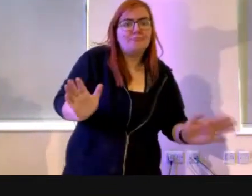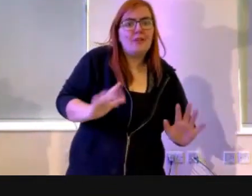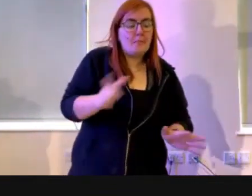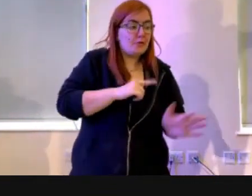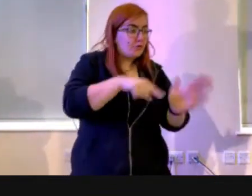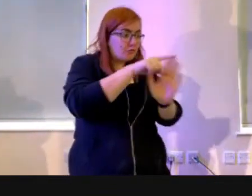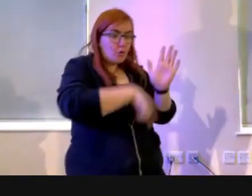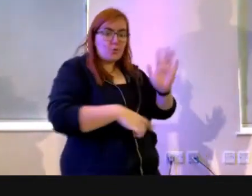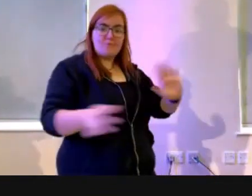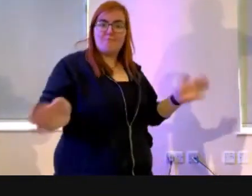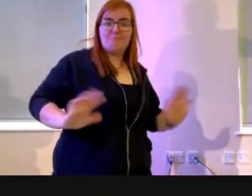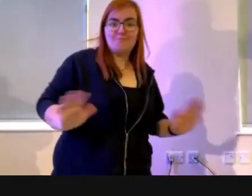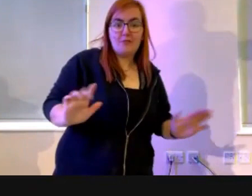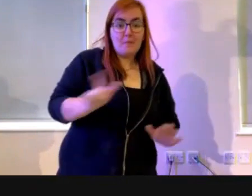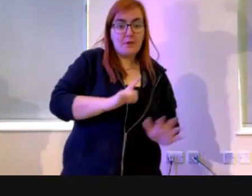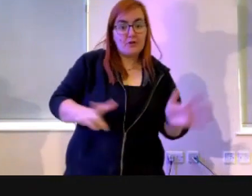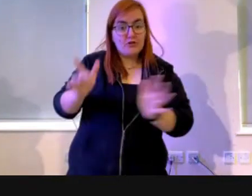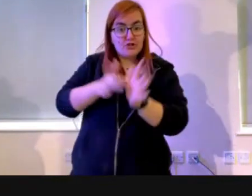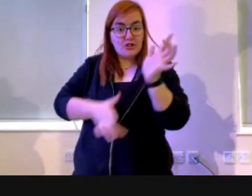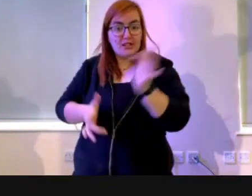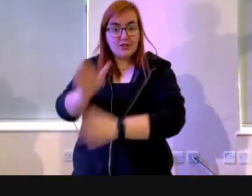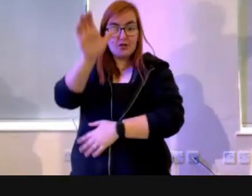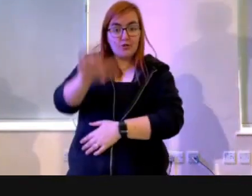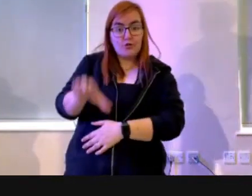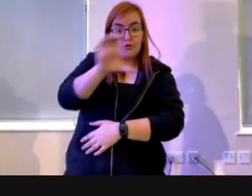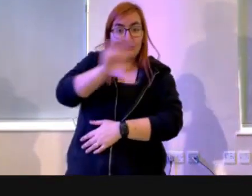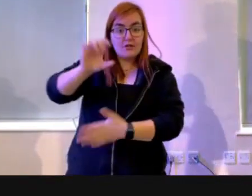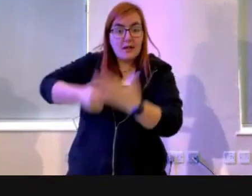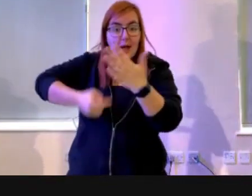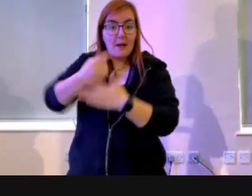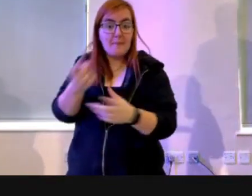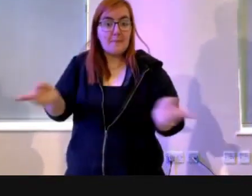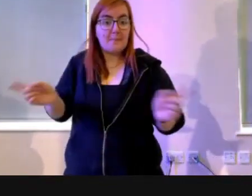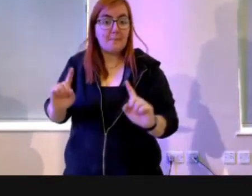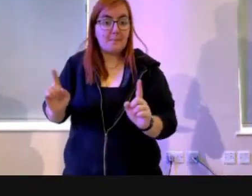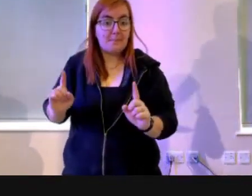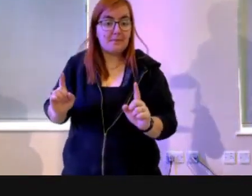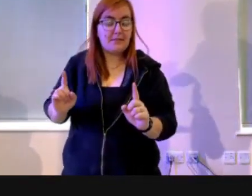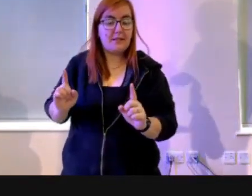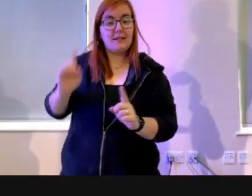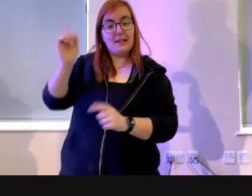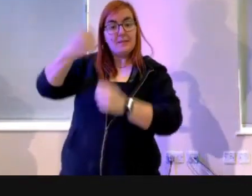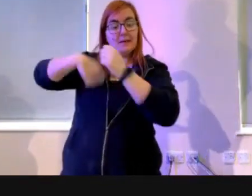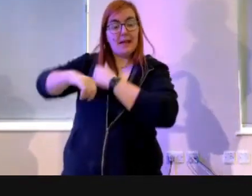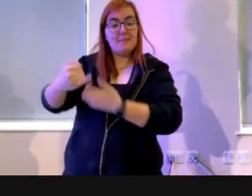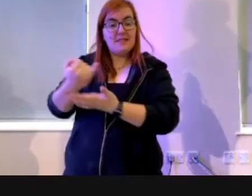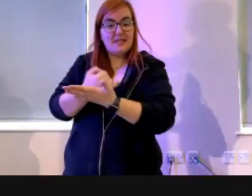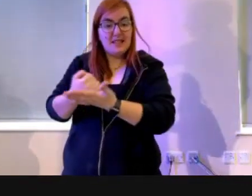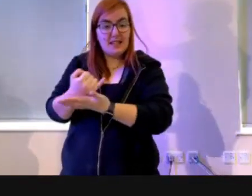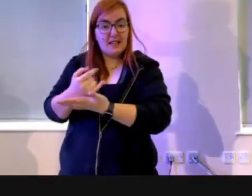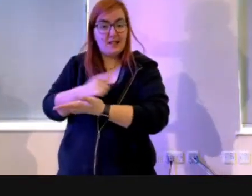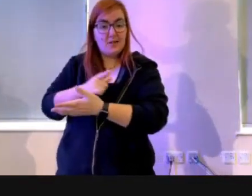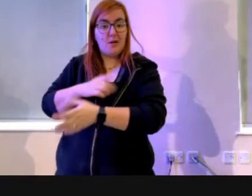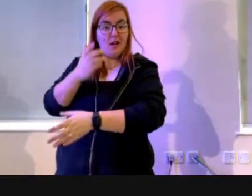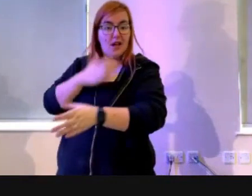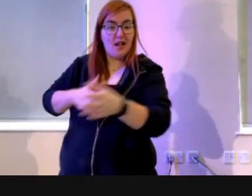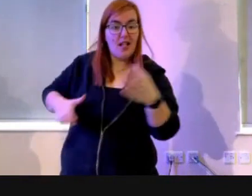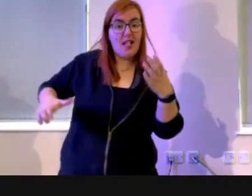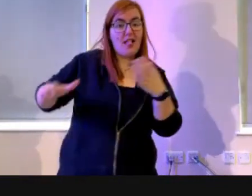did on the cross. He became sin for us so that we might be freed from the sin in our